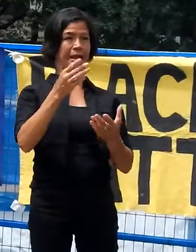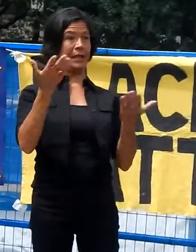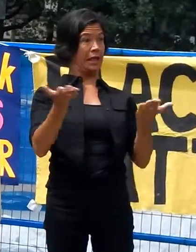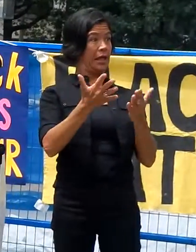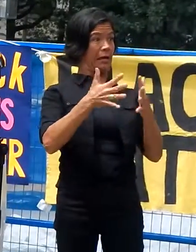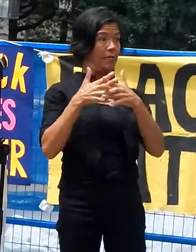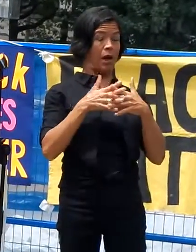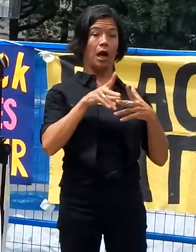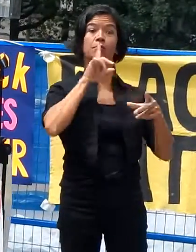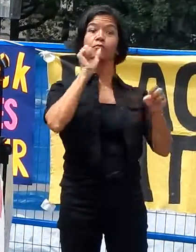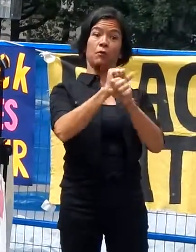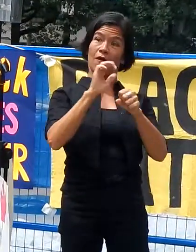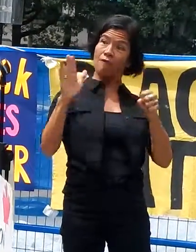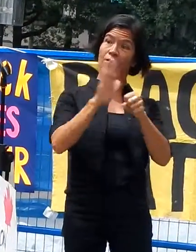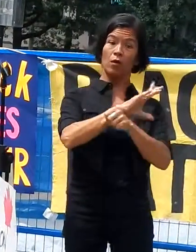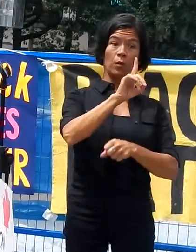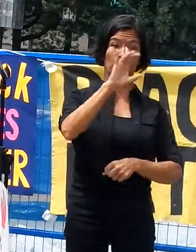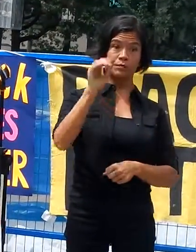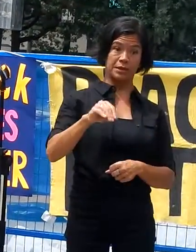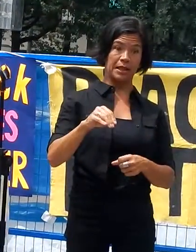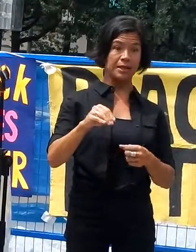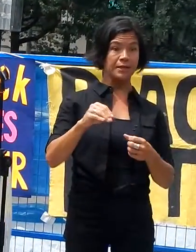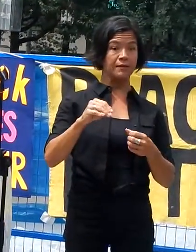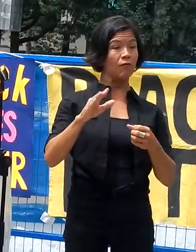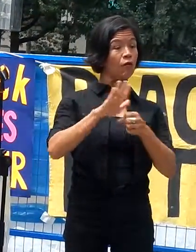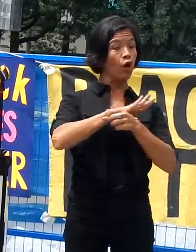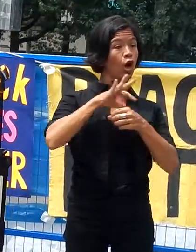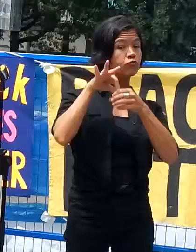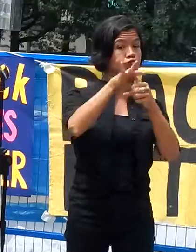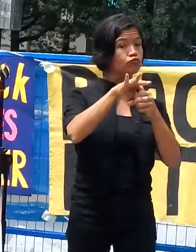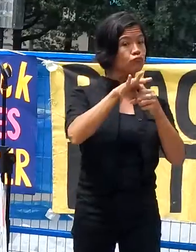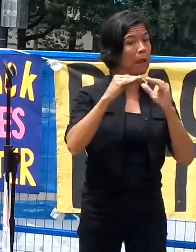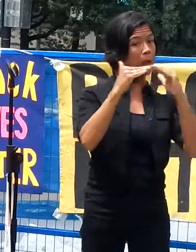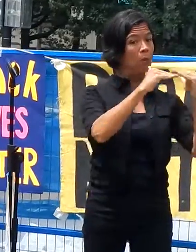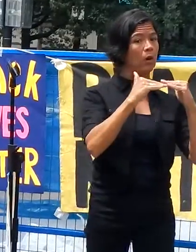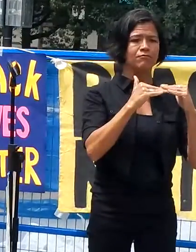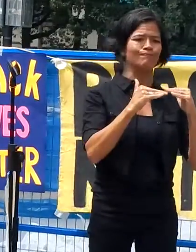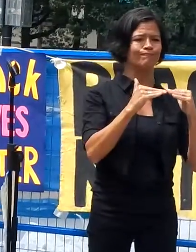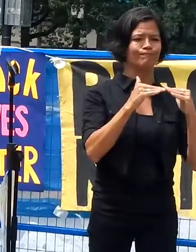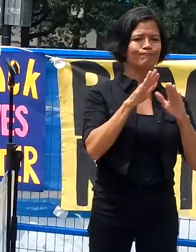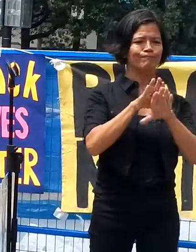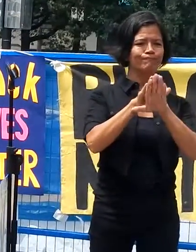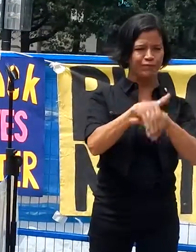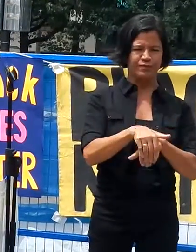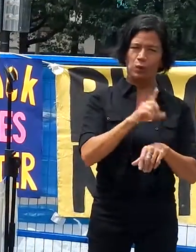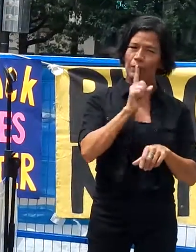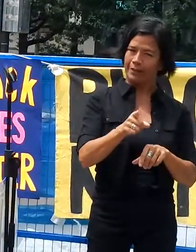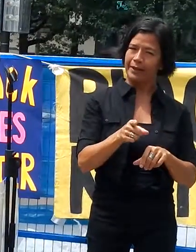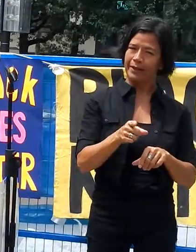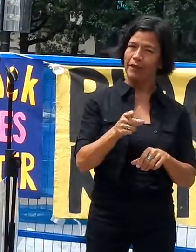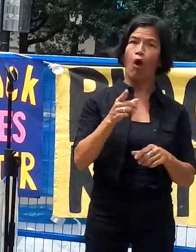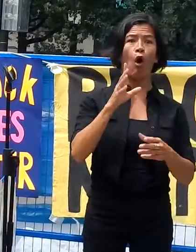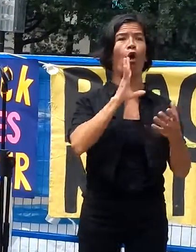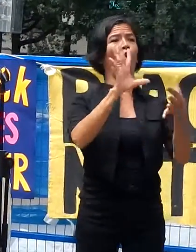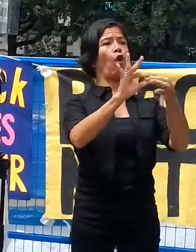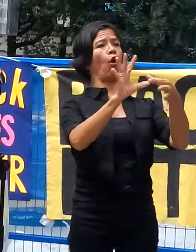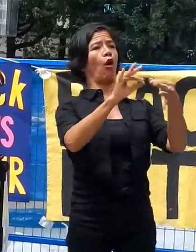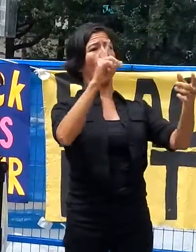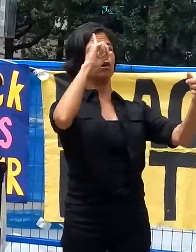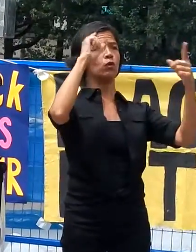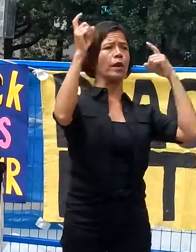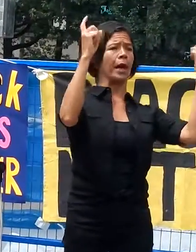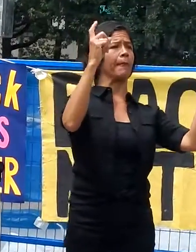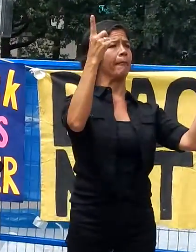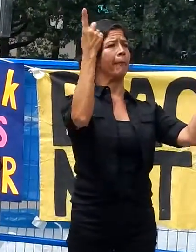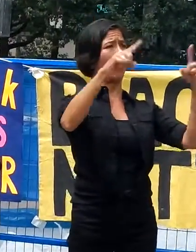All we have seen is hypocrisy. We don't see in American dreams. We only